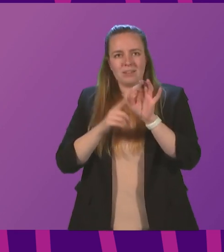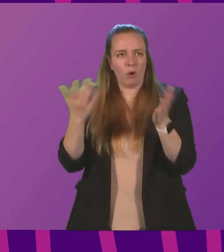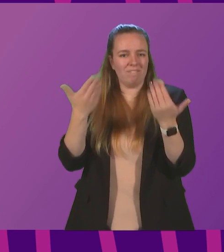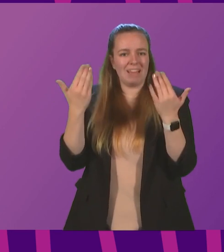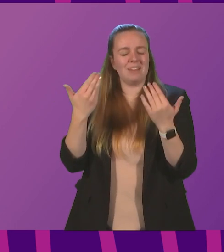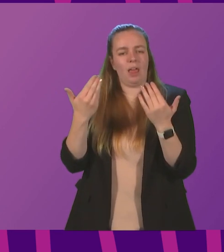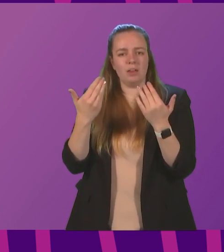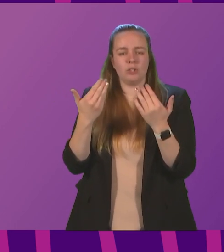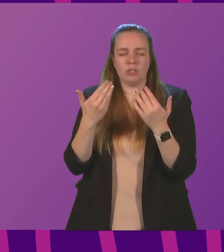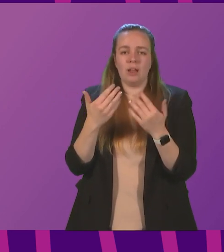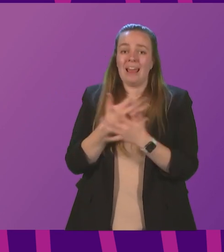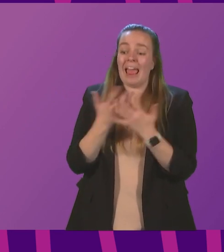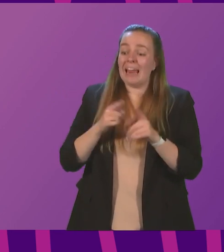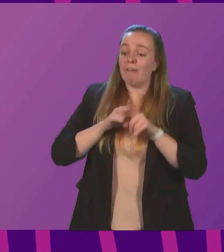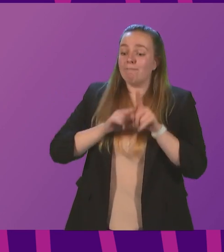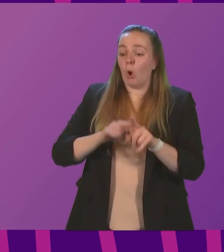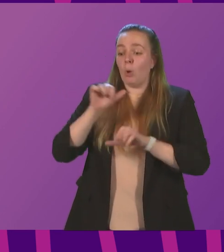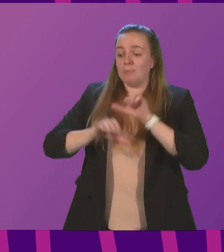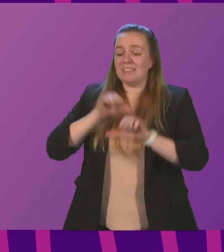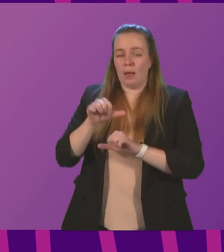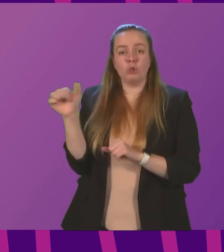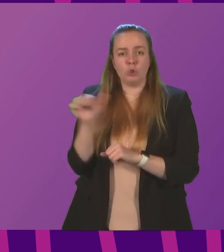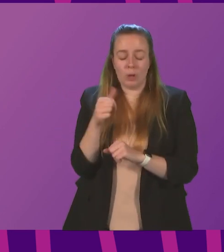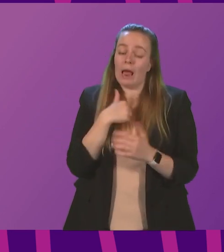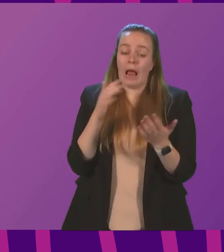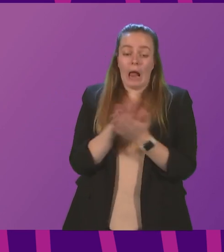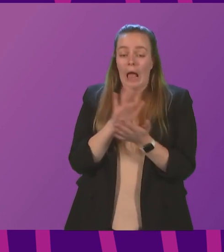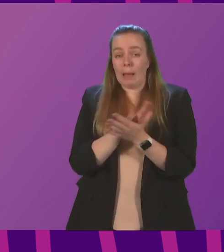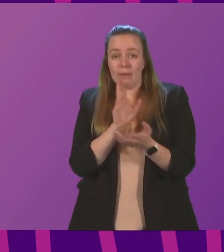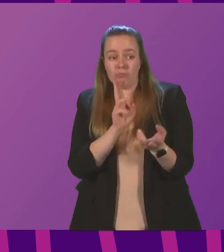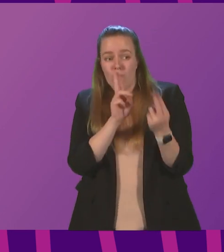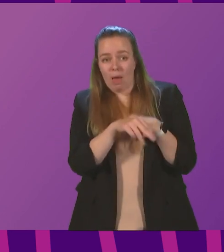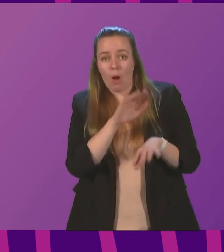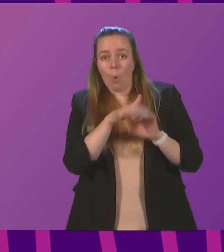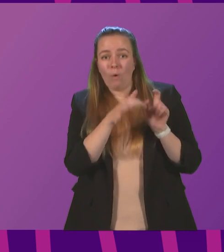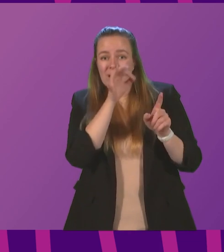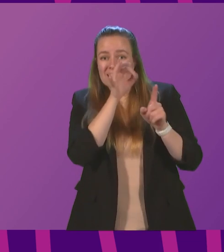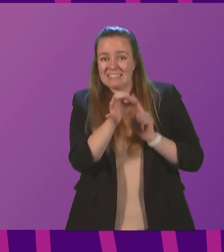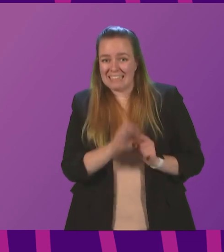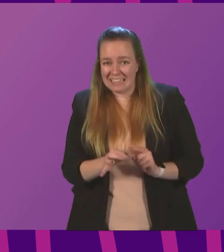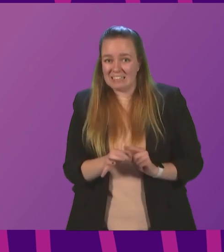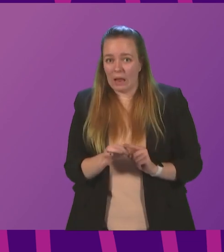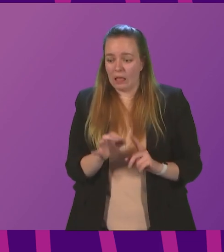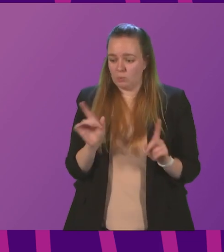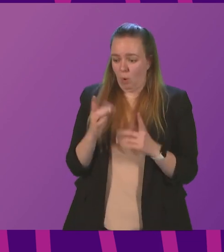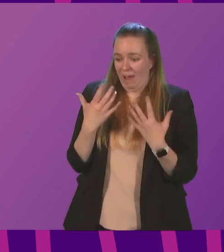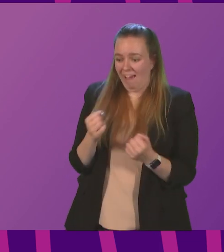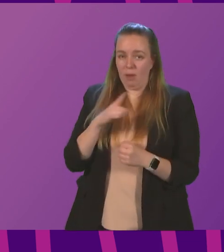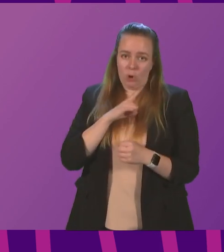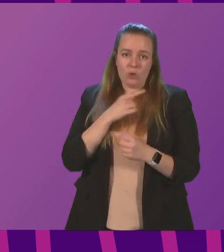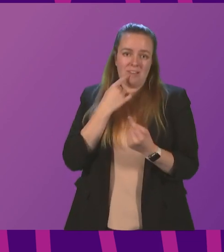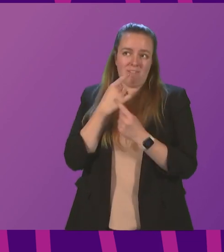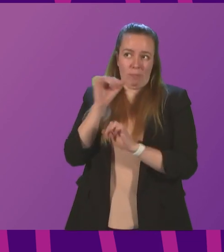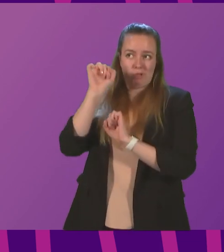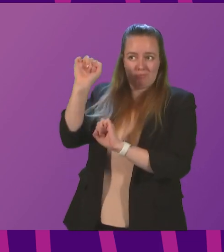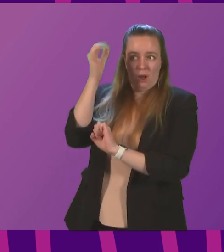any follow-up steps. I will happily come back to the member on the detail, to the extent that we have it, because this is information held by